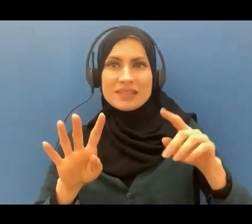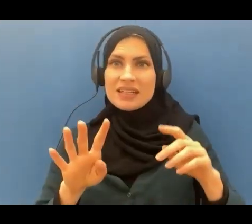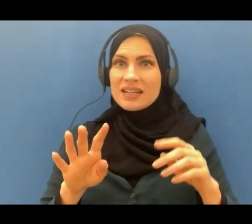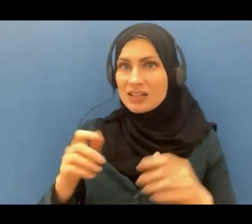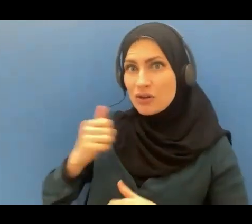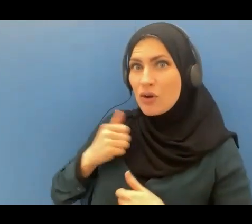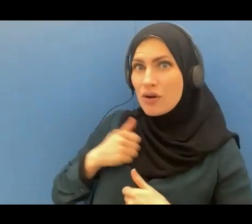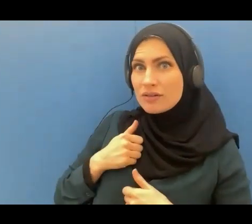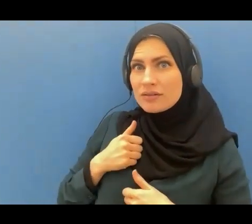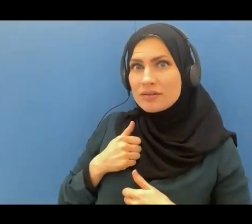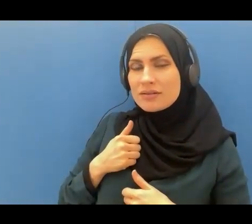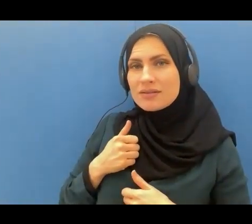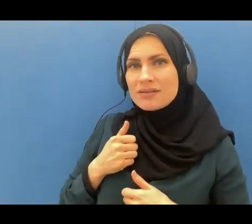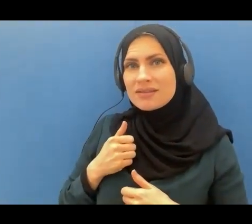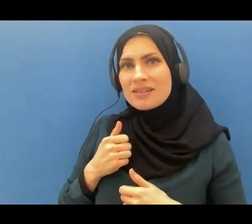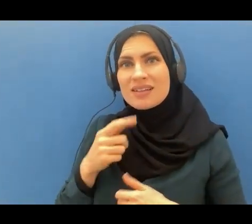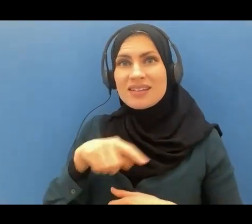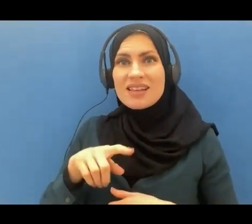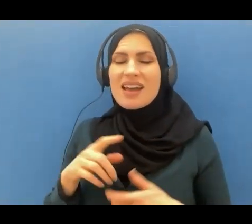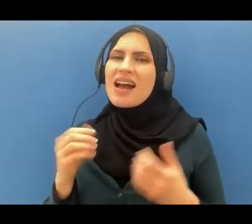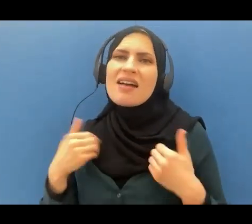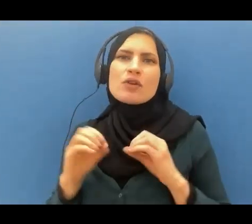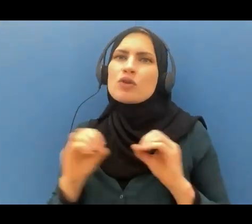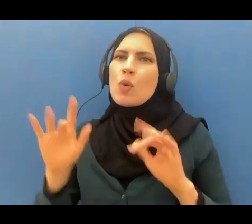they have no empathy they have no mercy